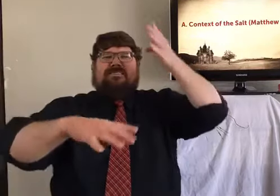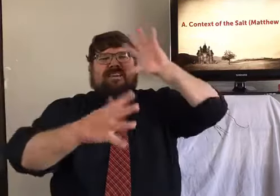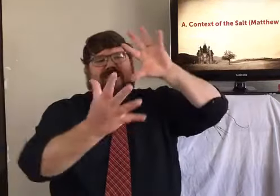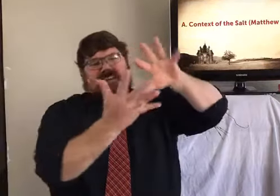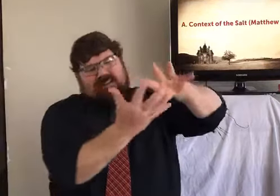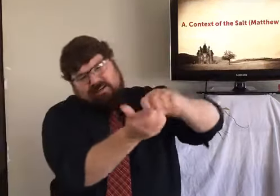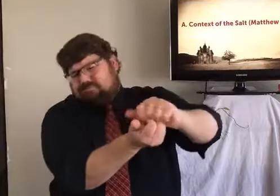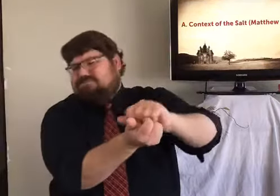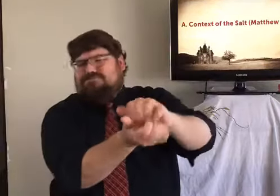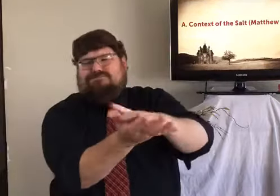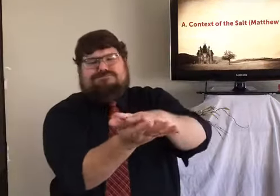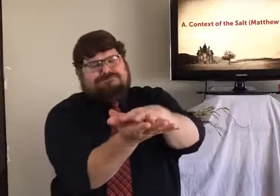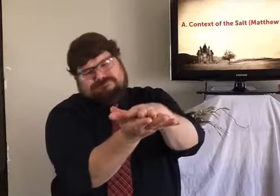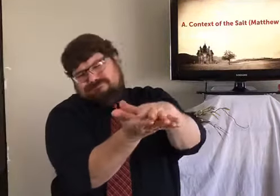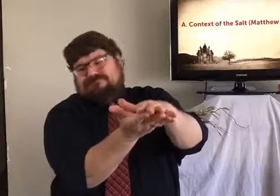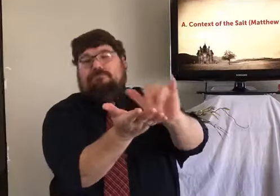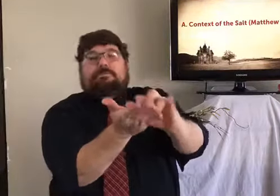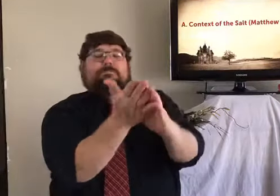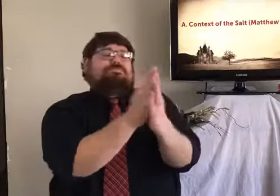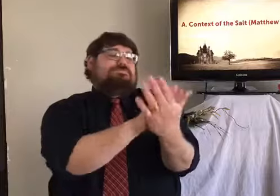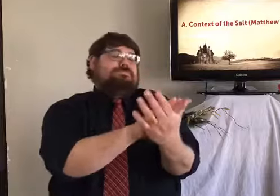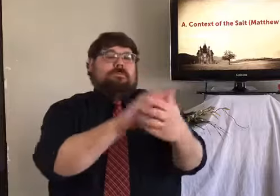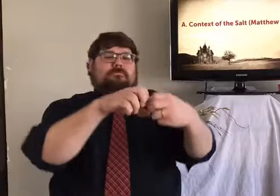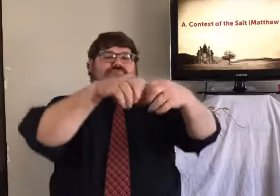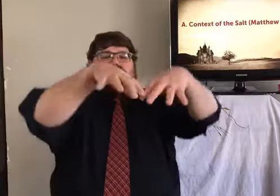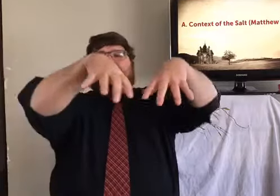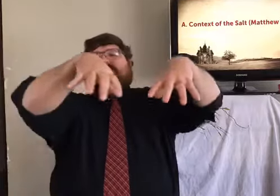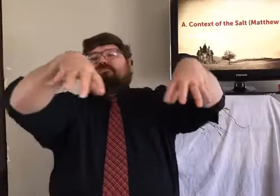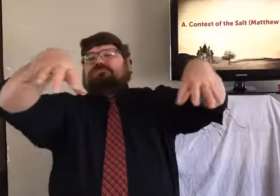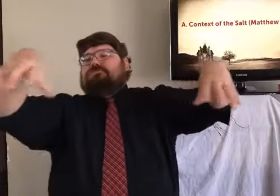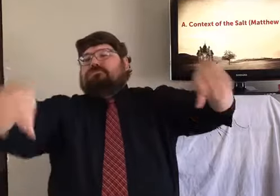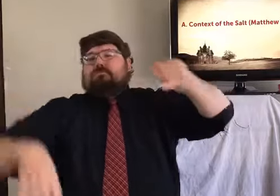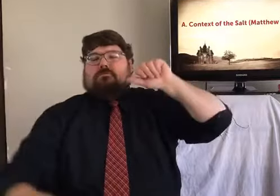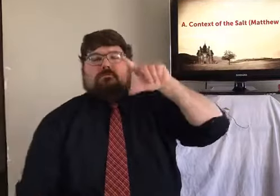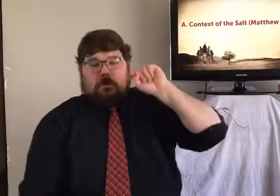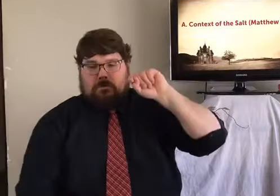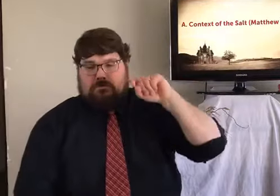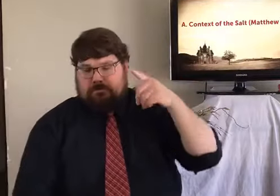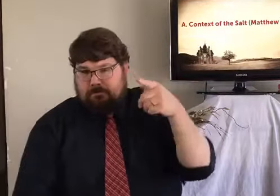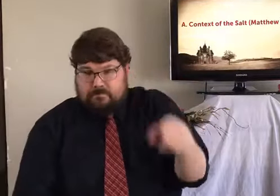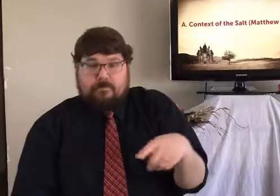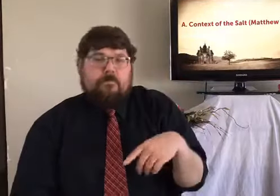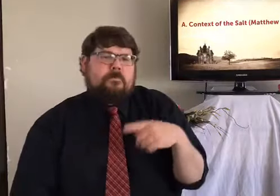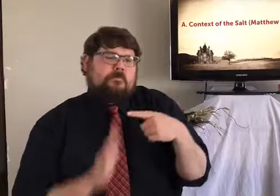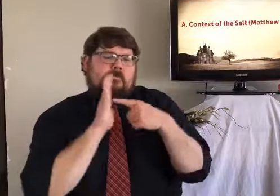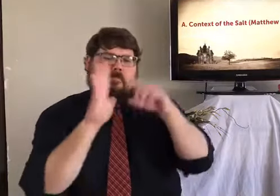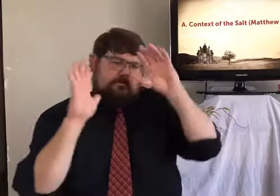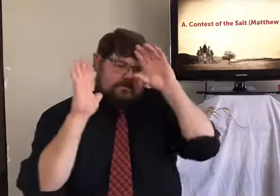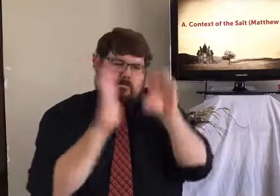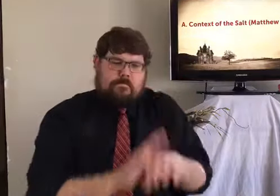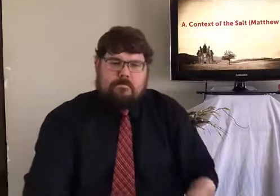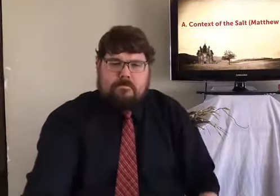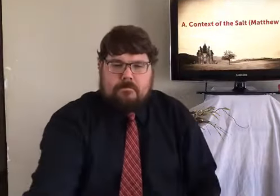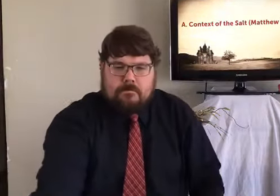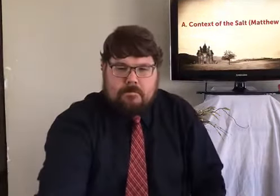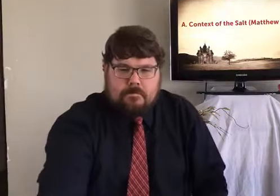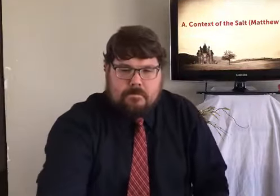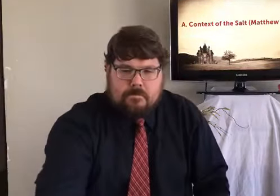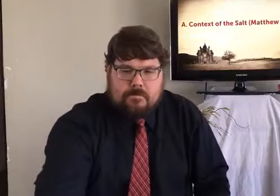Gomorrah that God utterly destroyed. Some people believe that's the location of where those